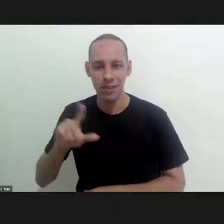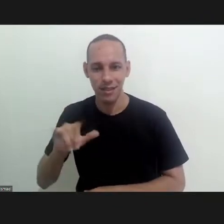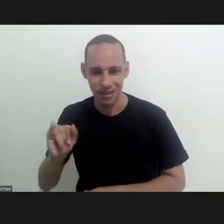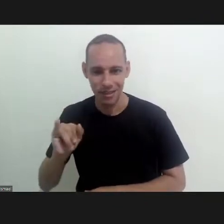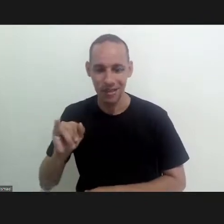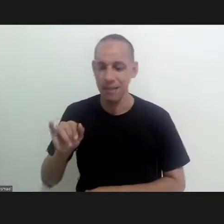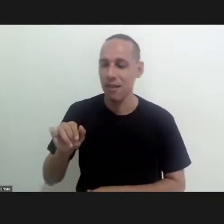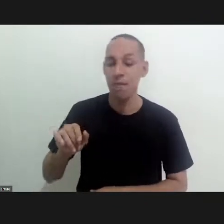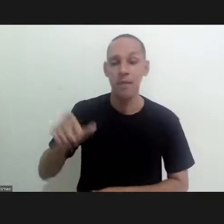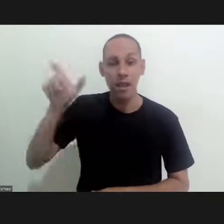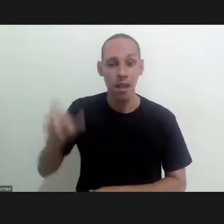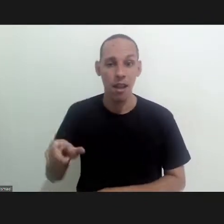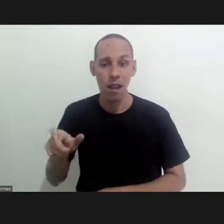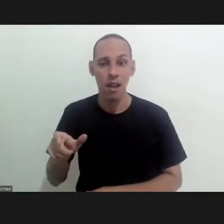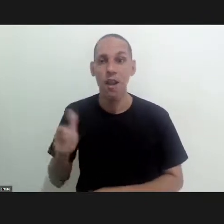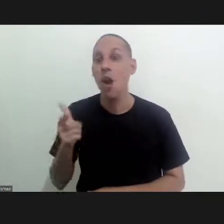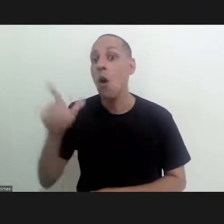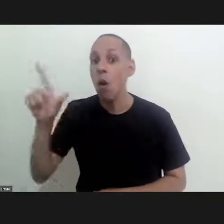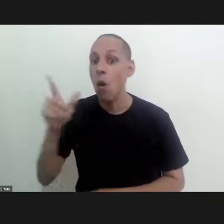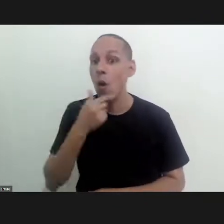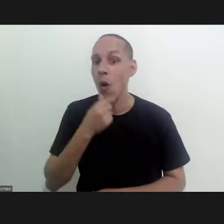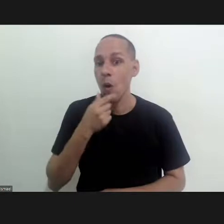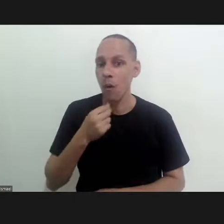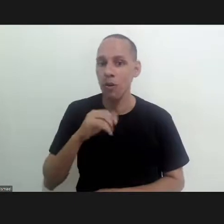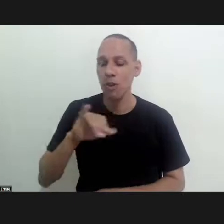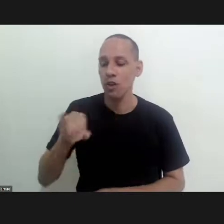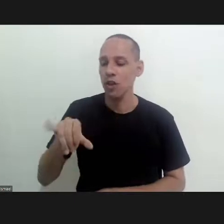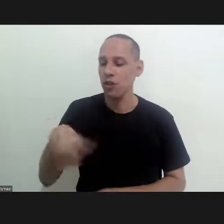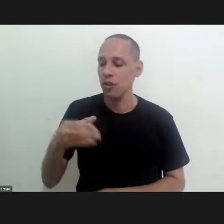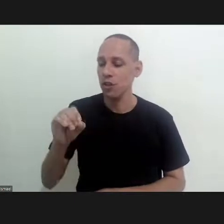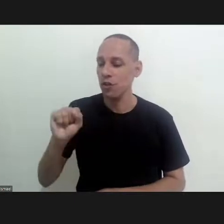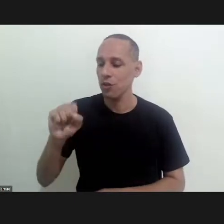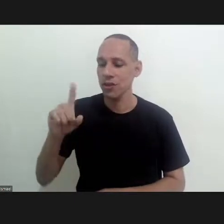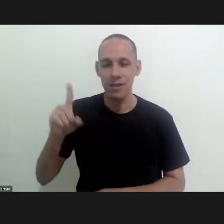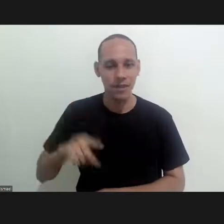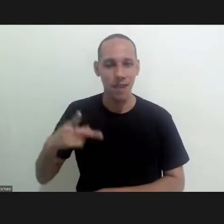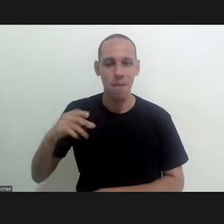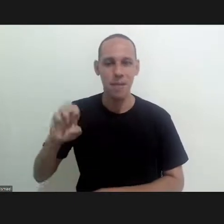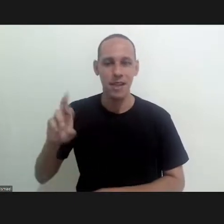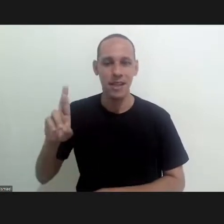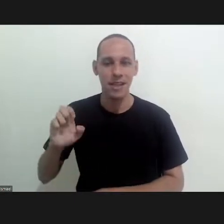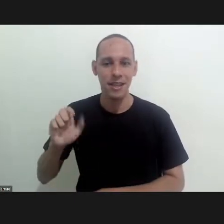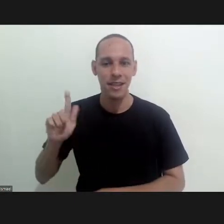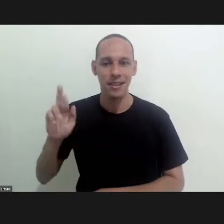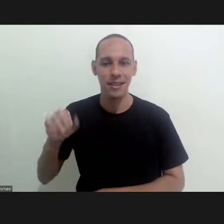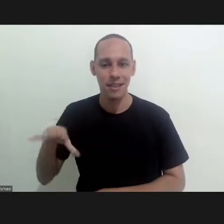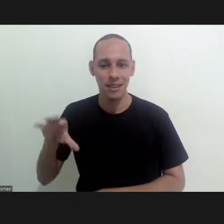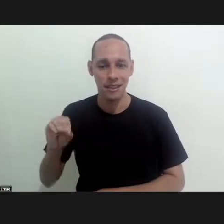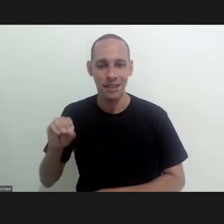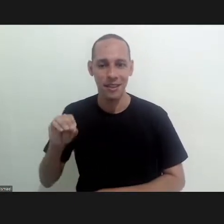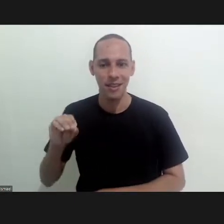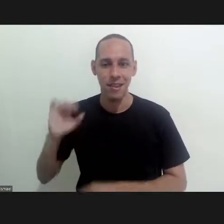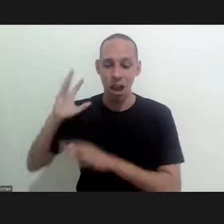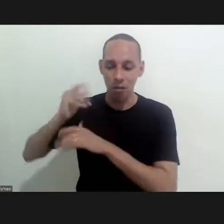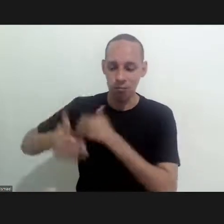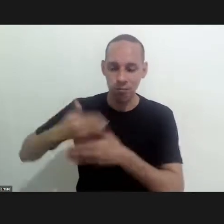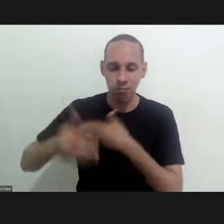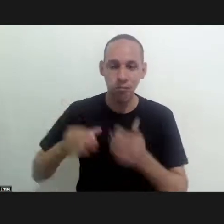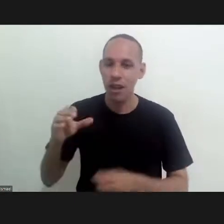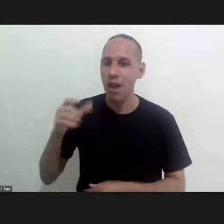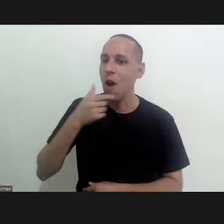of the institute coming through Bagui was Jose Pellegrino. Throughout his highlighted career,